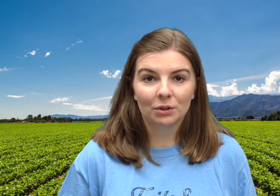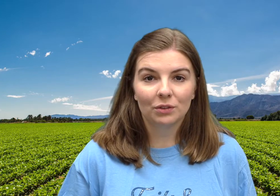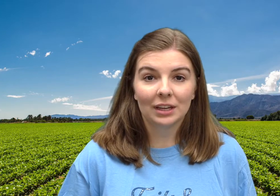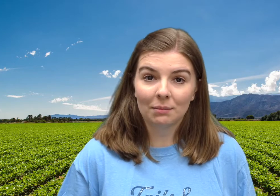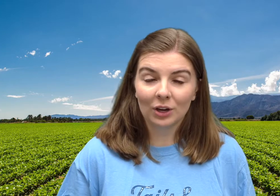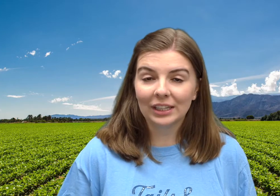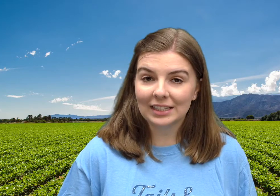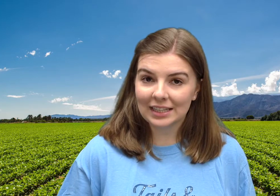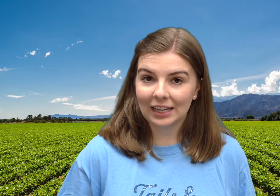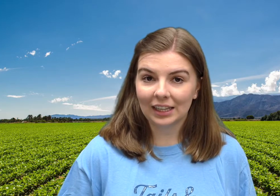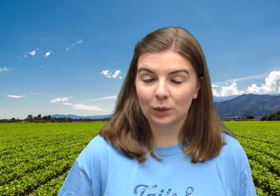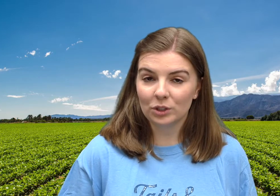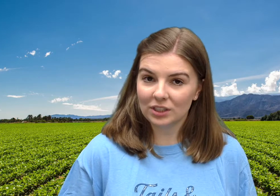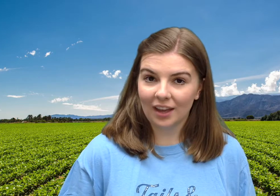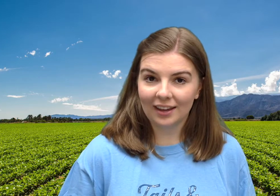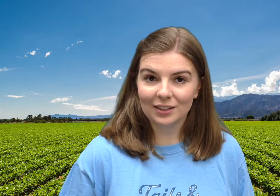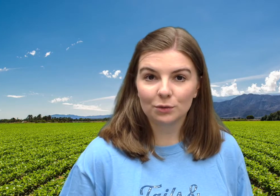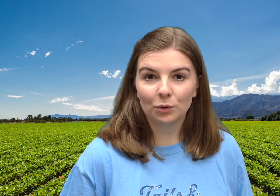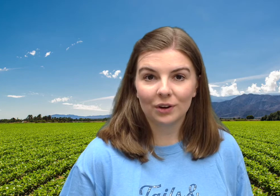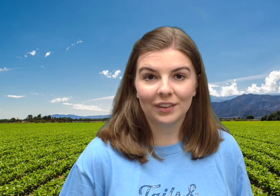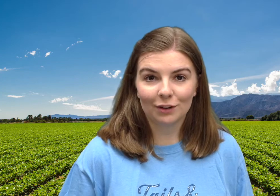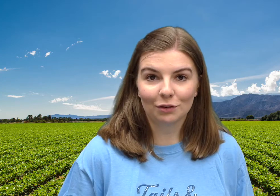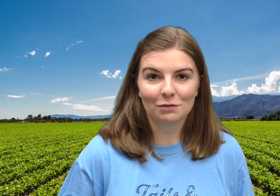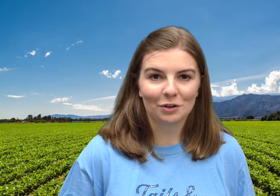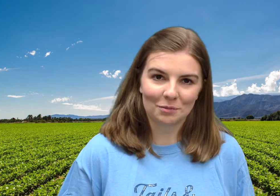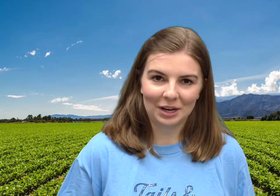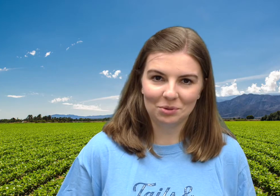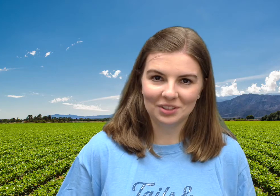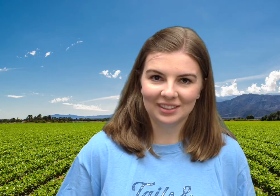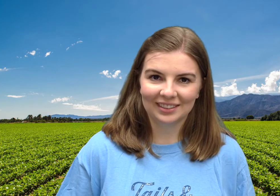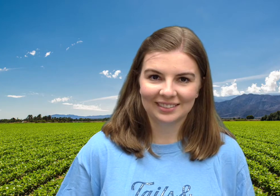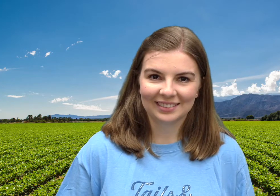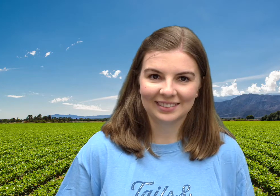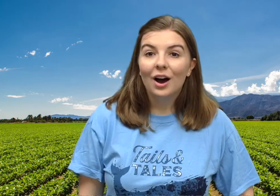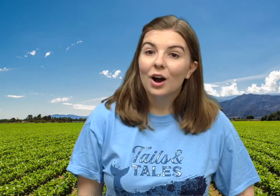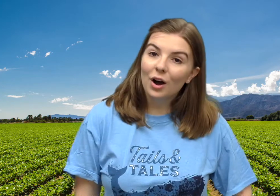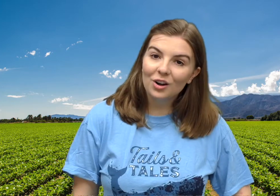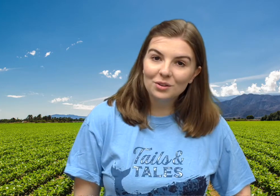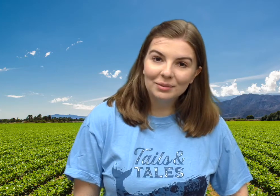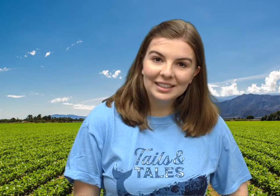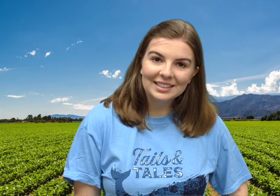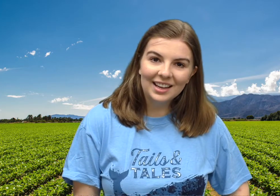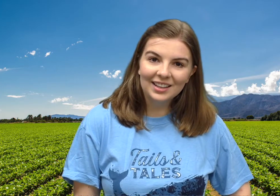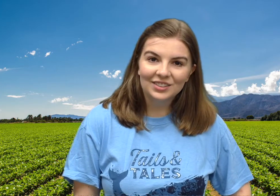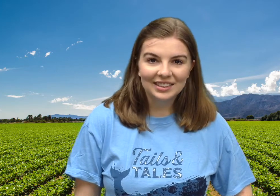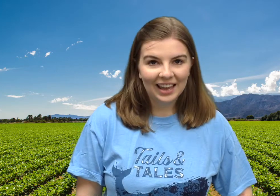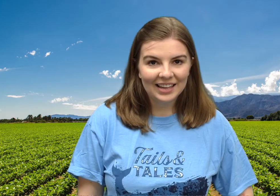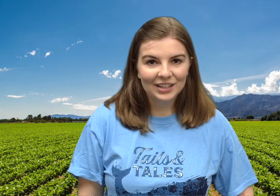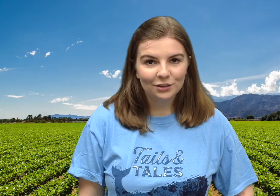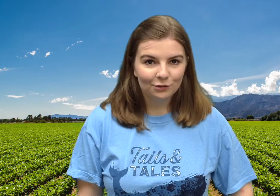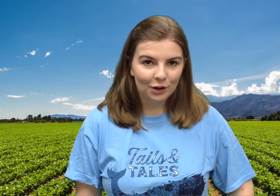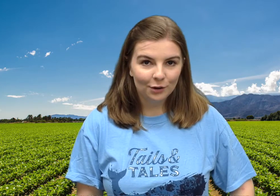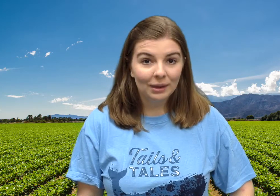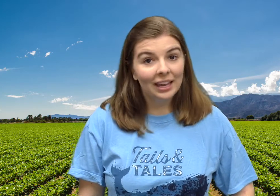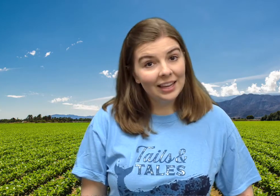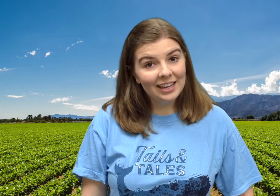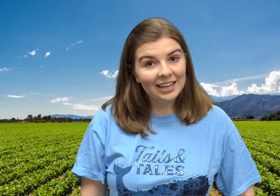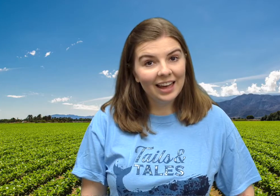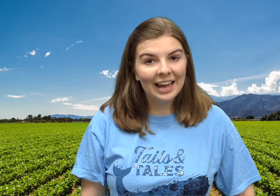of the American sign language signs for the different farm animals. Old MacDonald had a farm, E-I